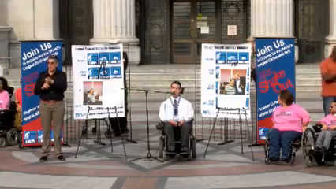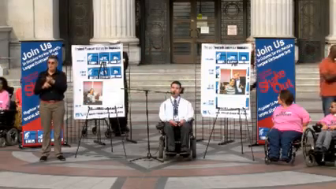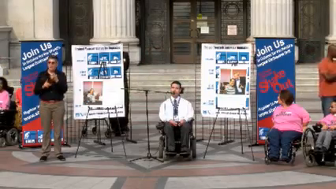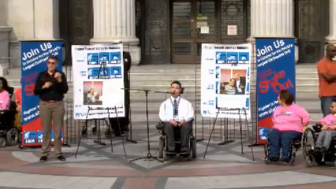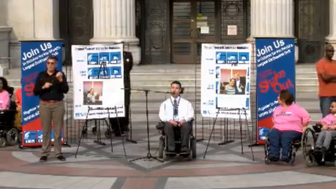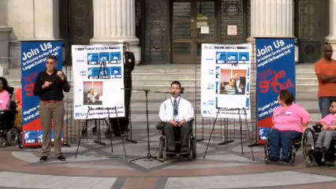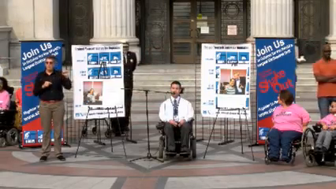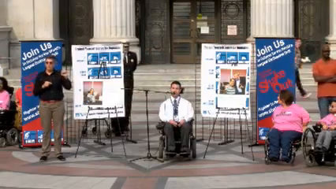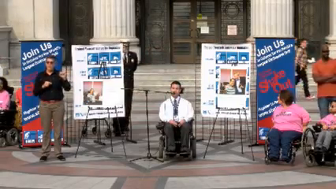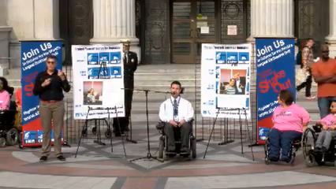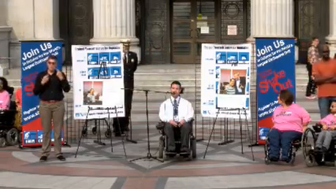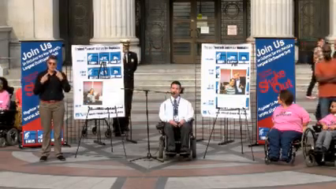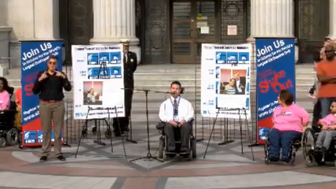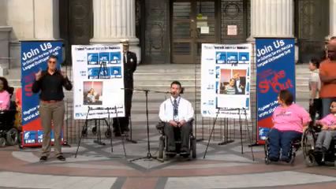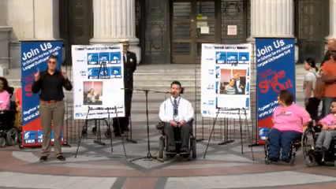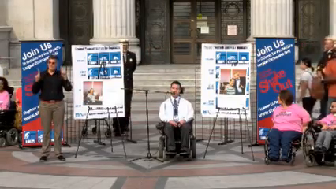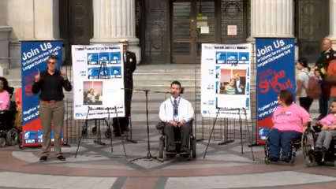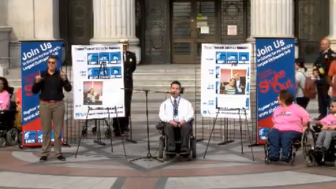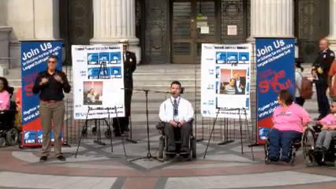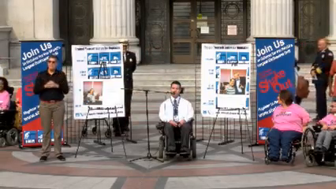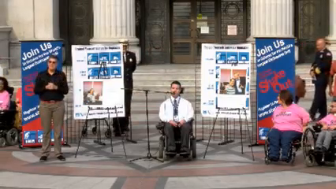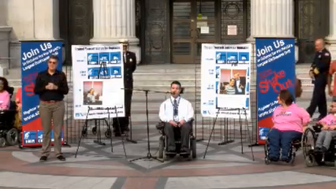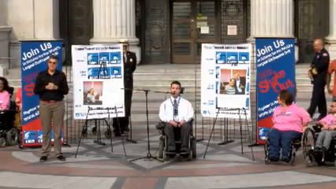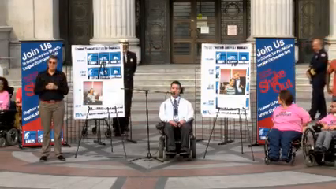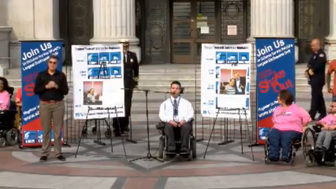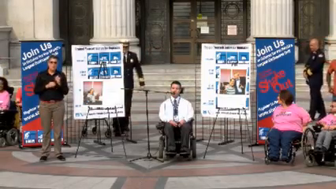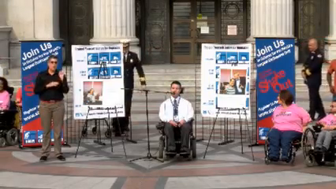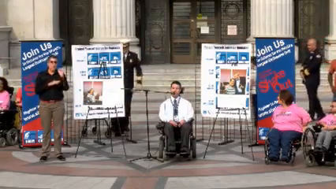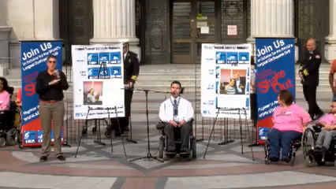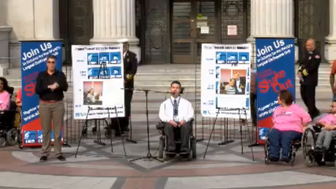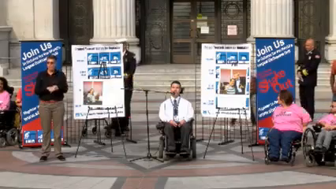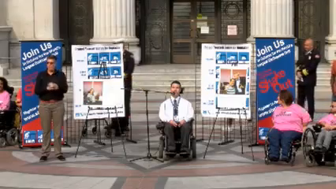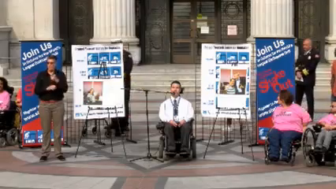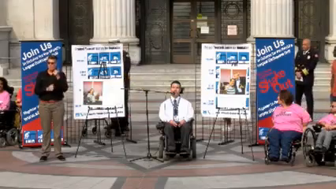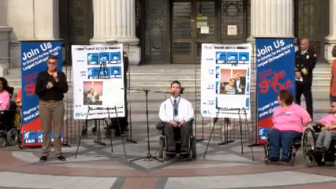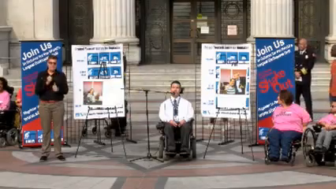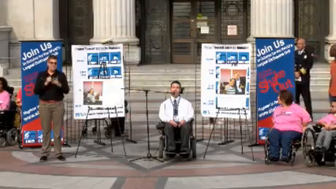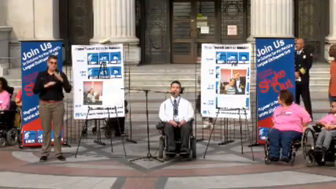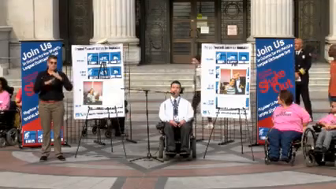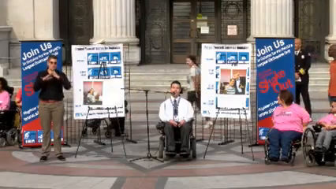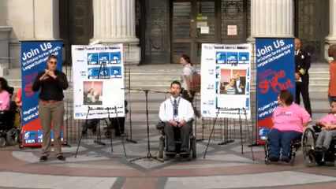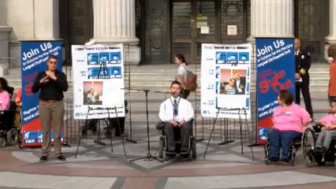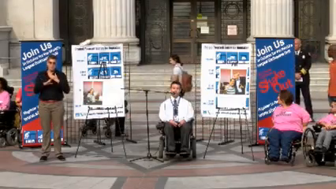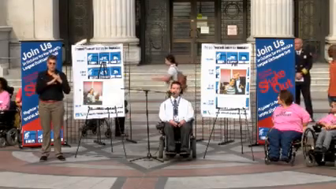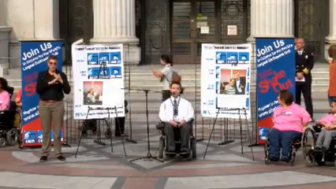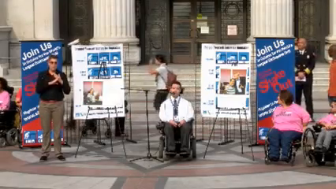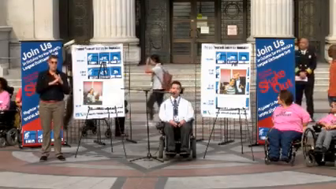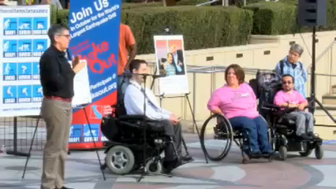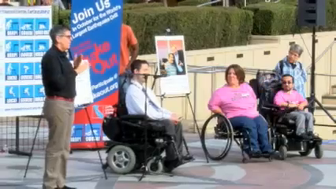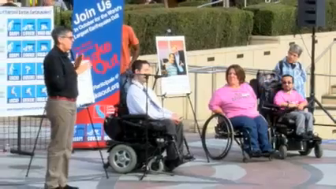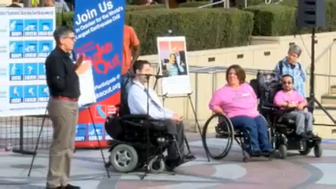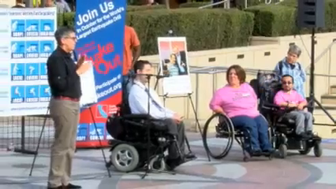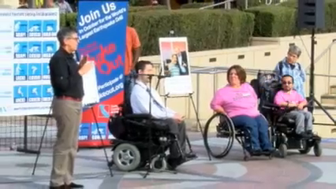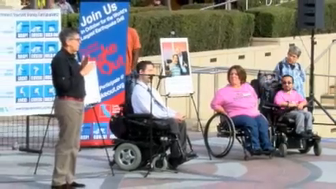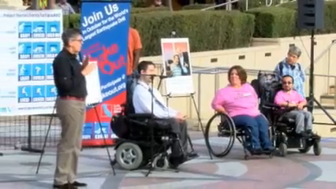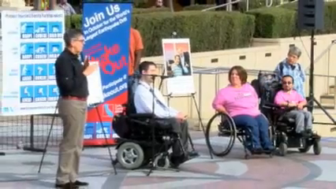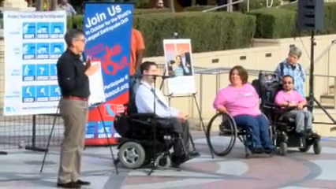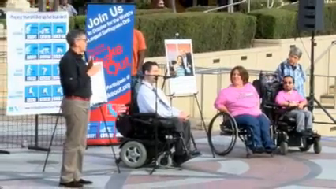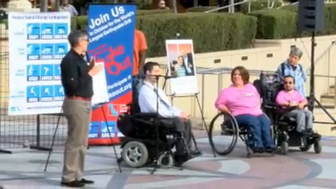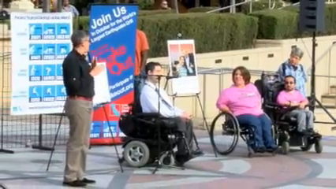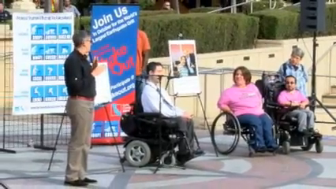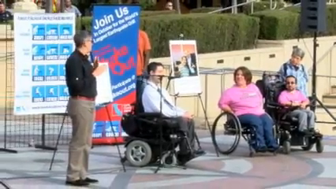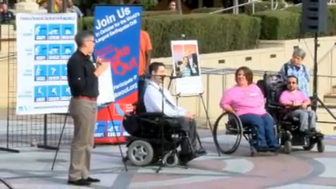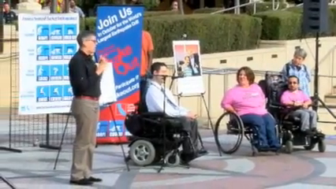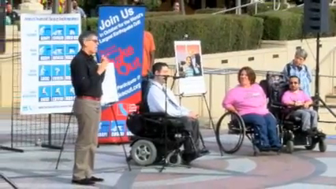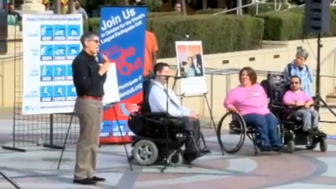succeeding at every turn, overcoming every hurdle, busting through every barrier and wall that was